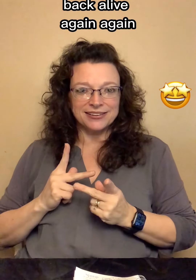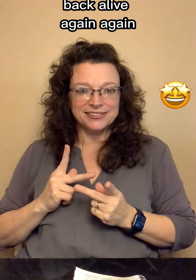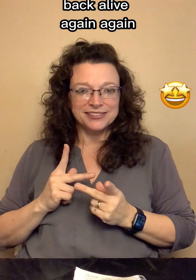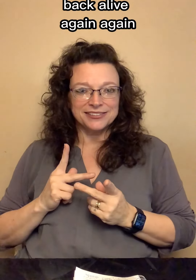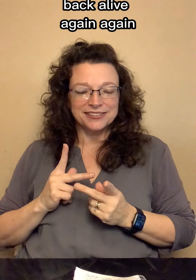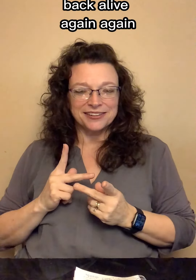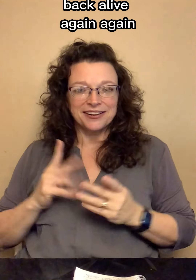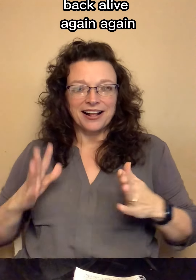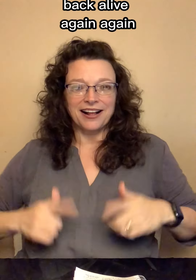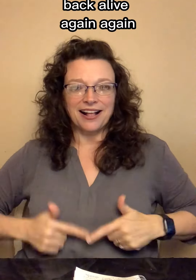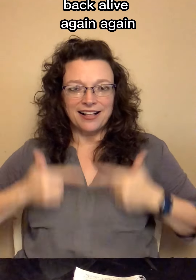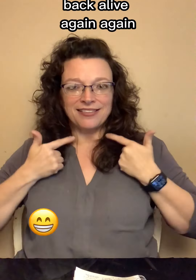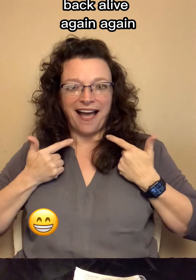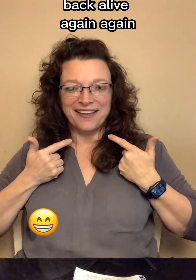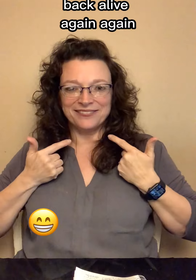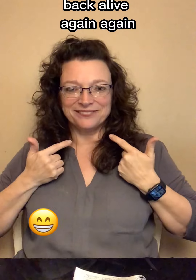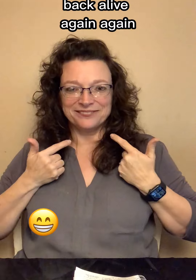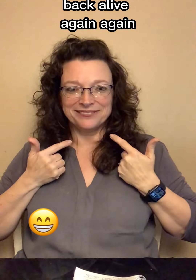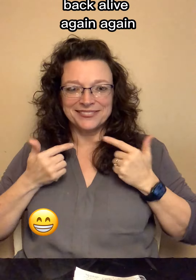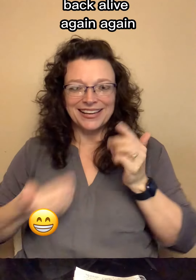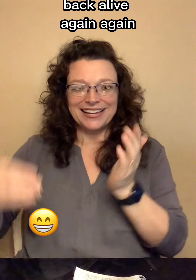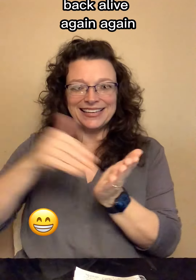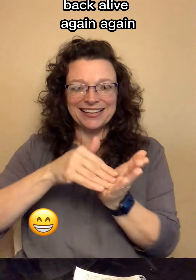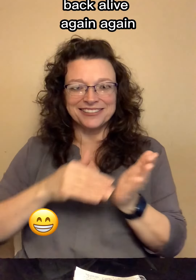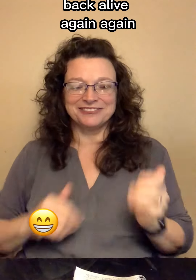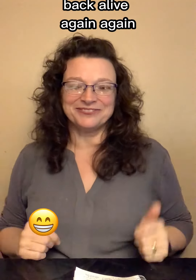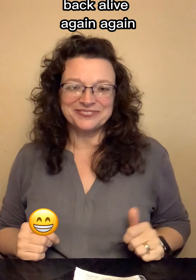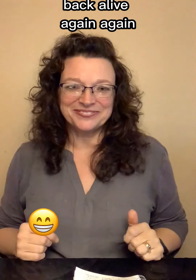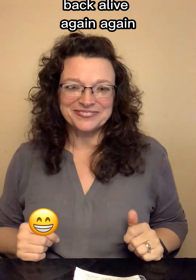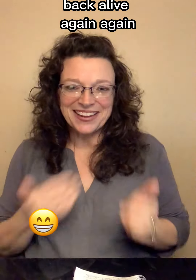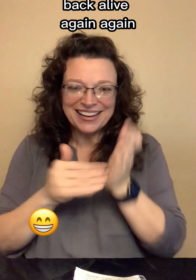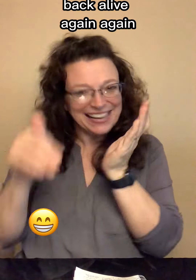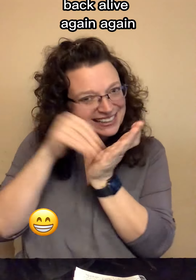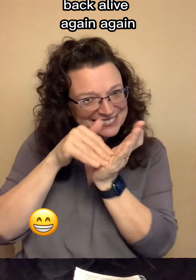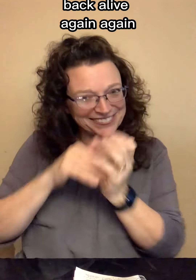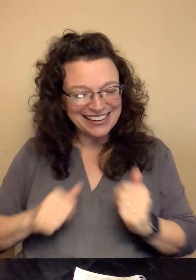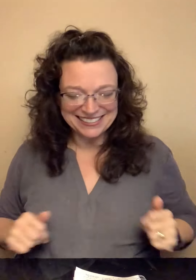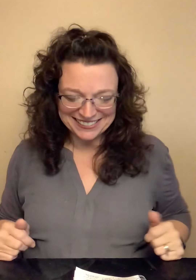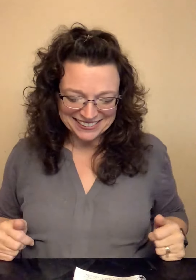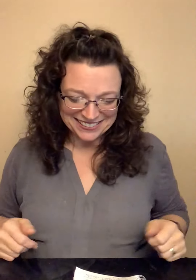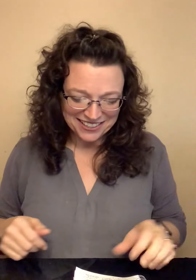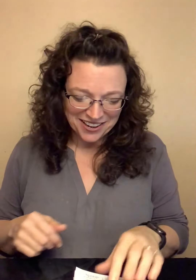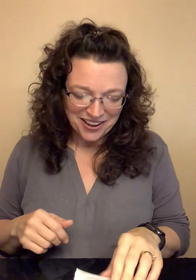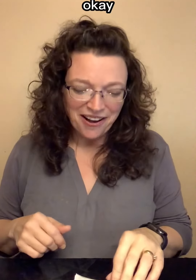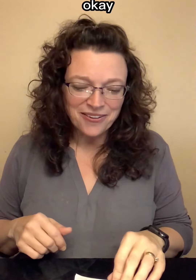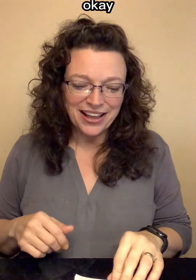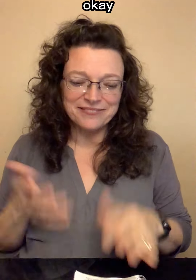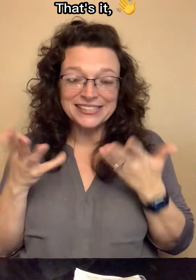alive. Again. Again. Right? Okay. That's it.